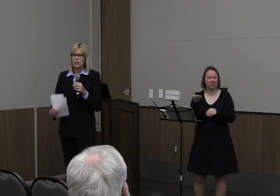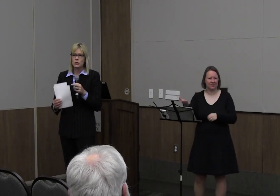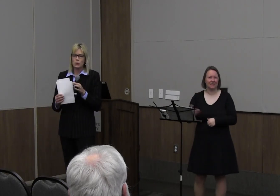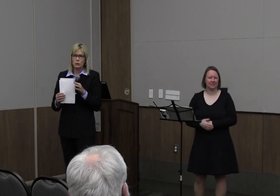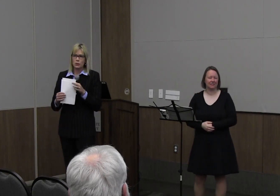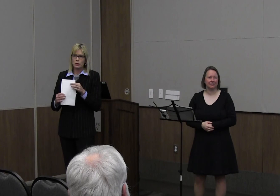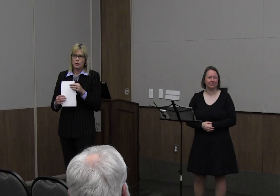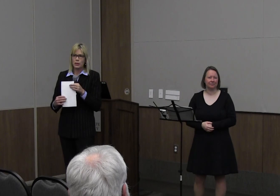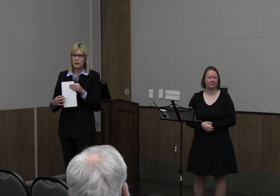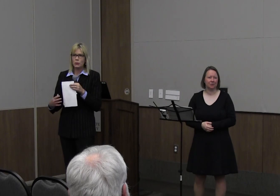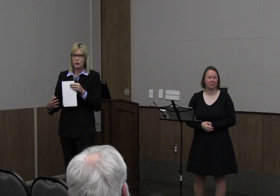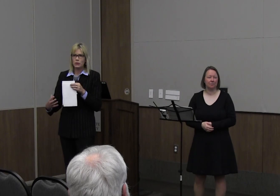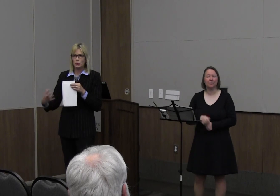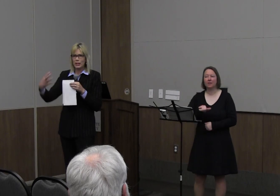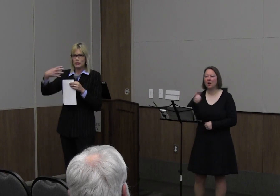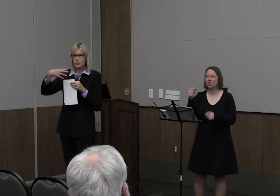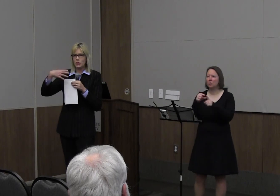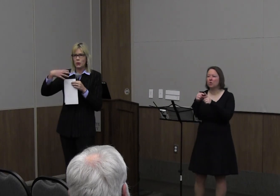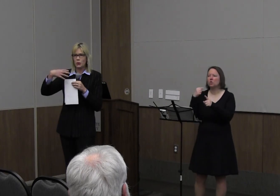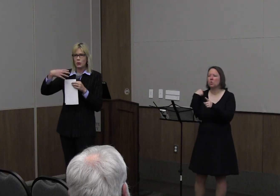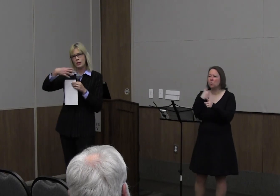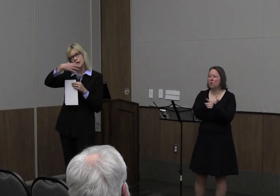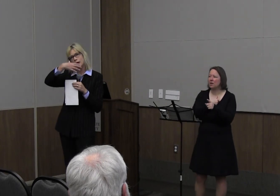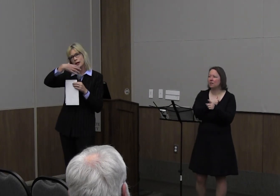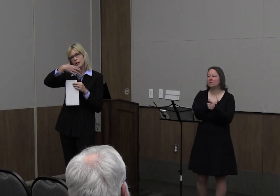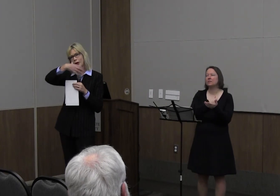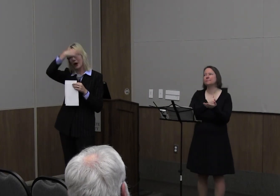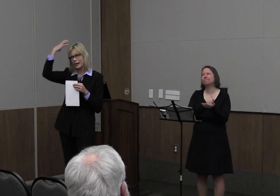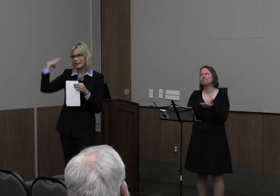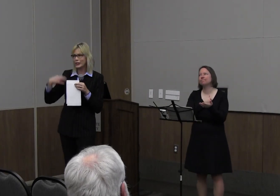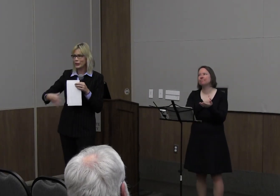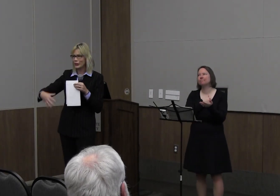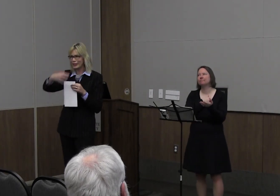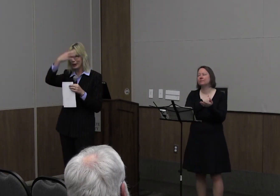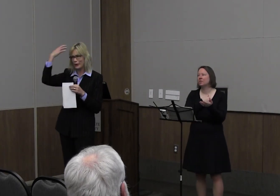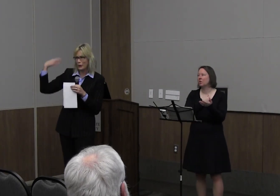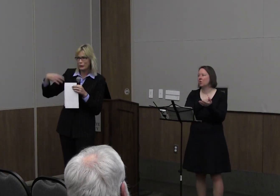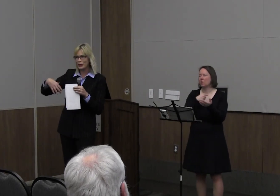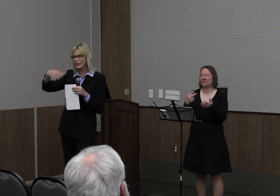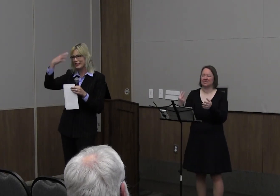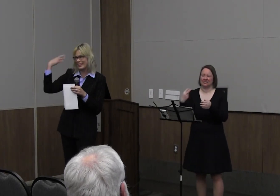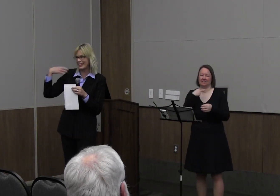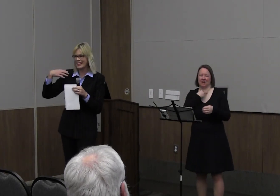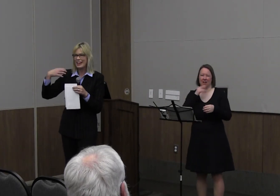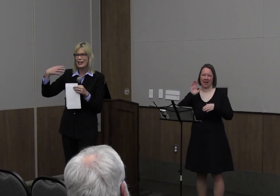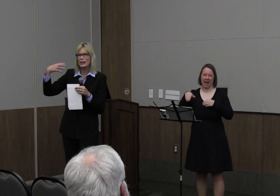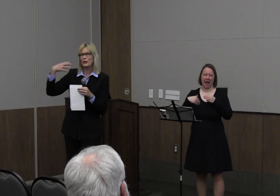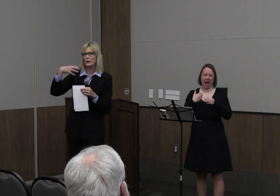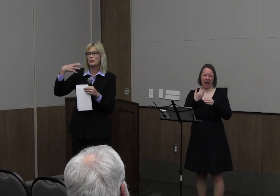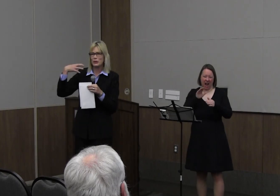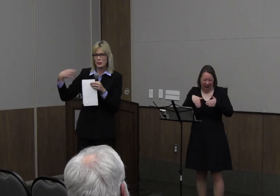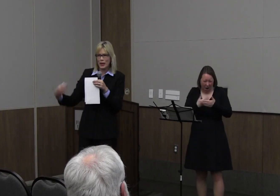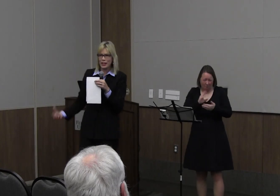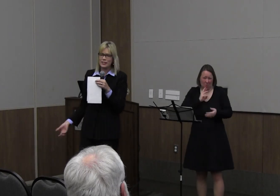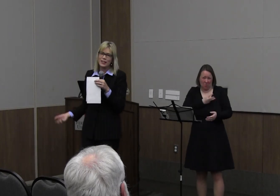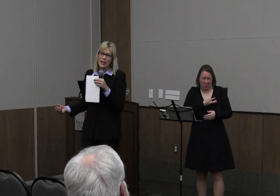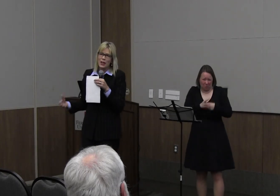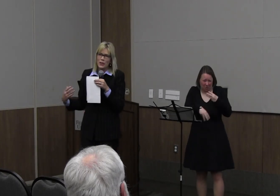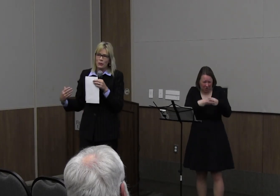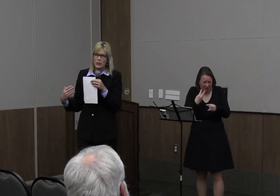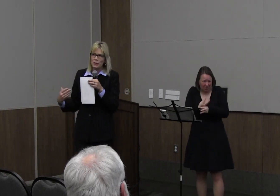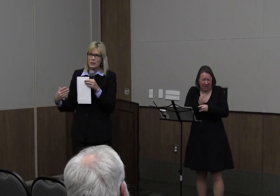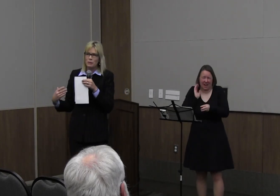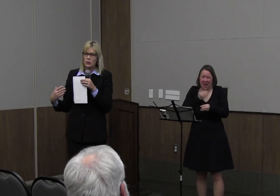So, in other words, we get so caught here in our own world, in our own space,